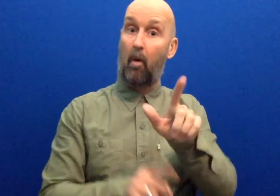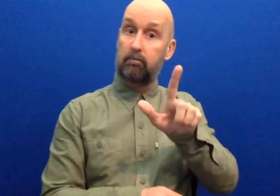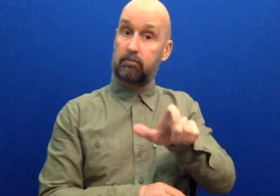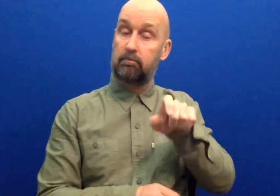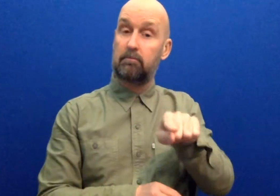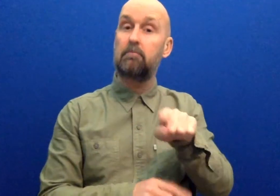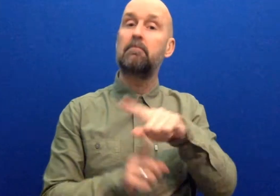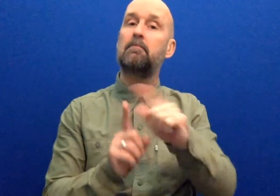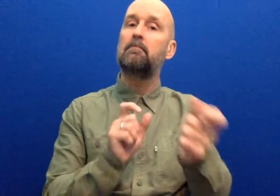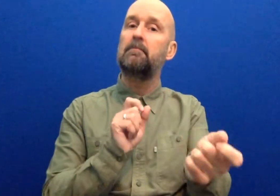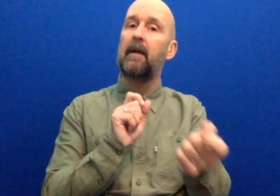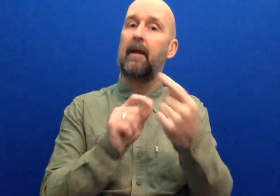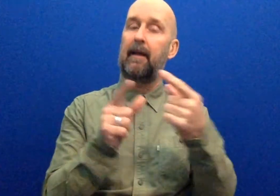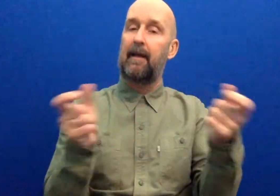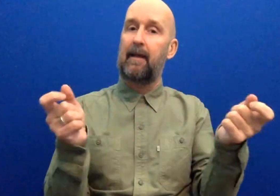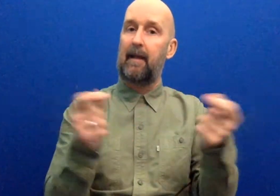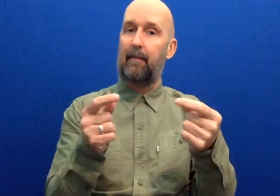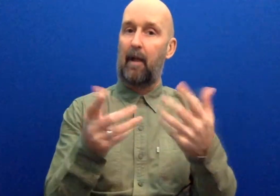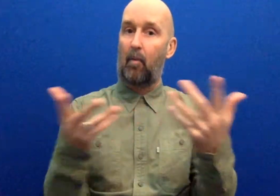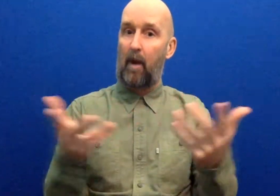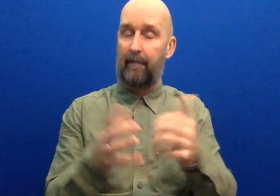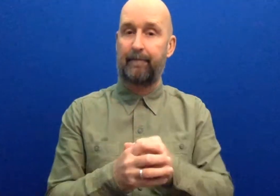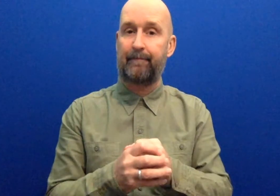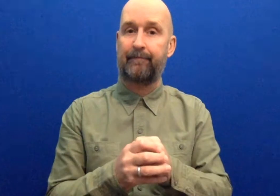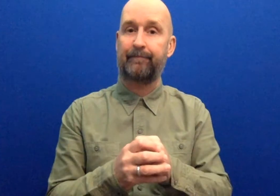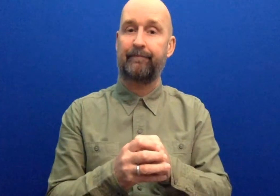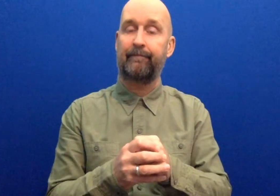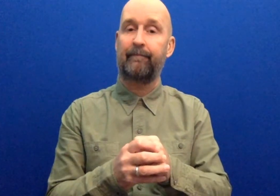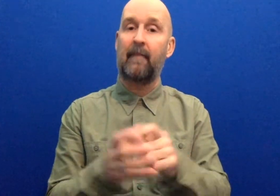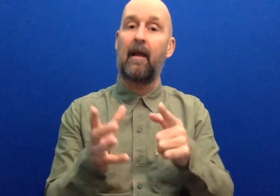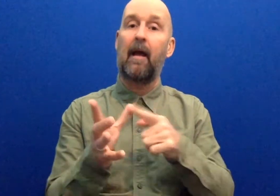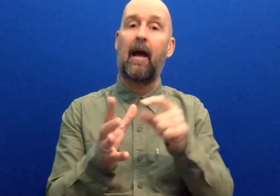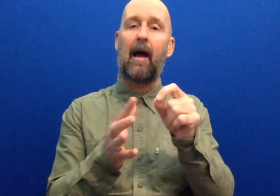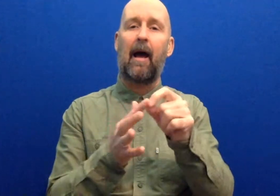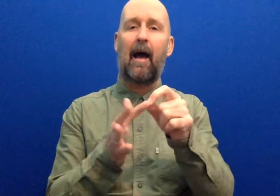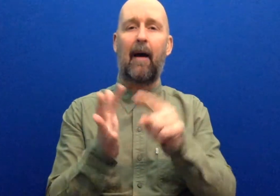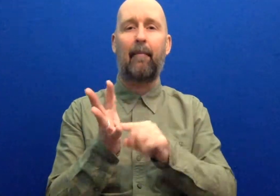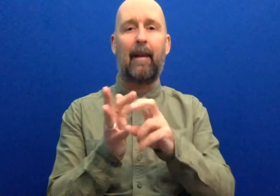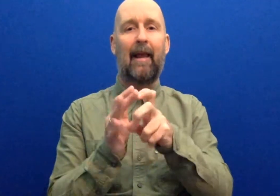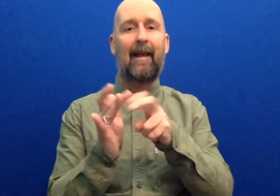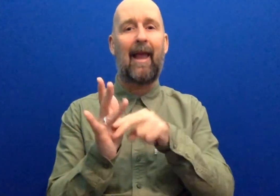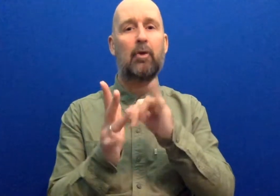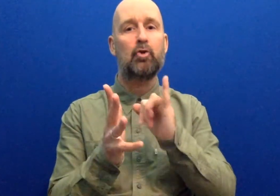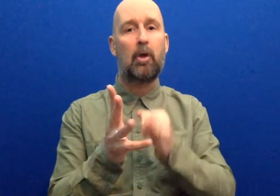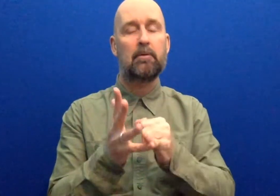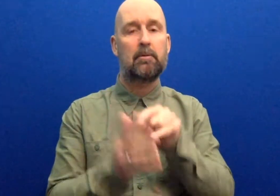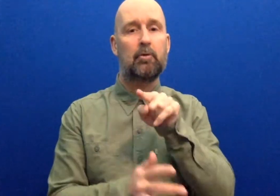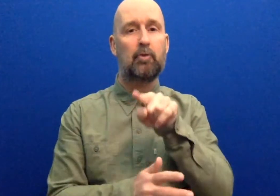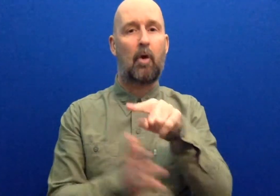send it by email to applications.ccc